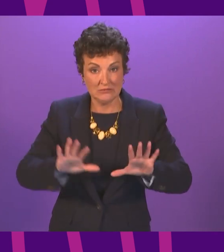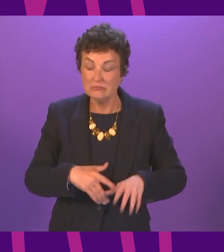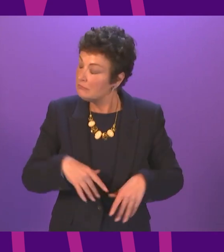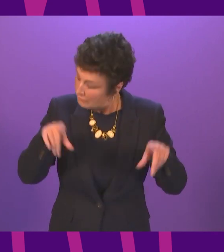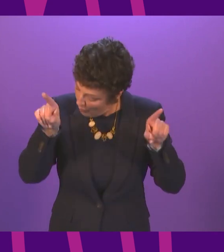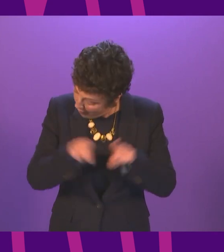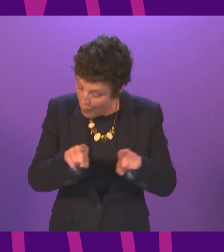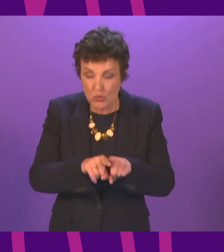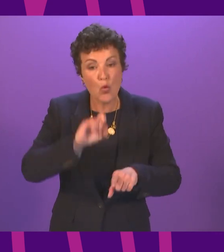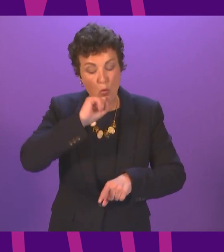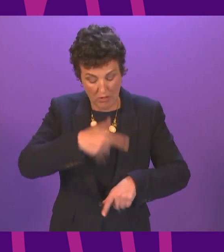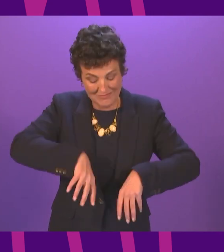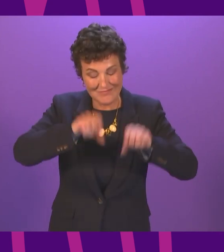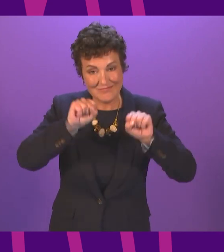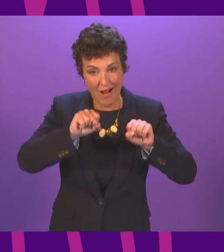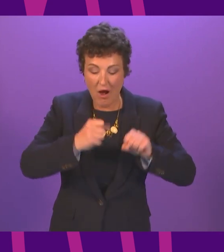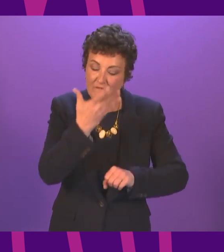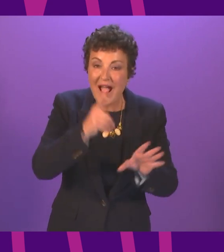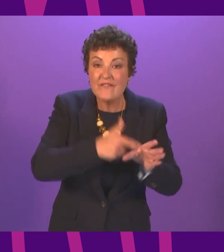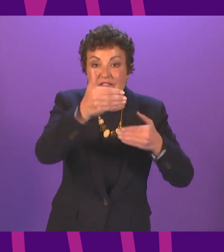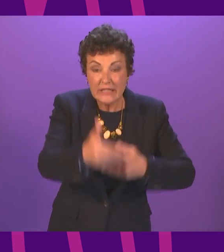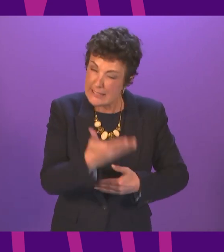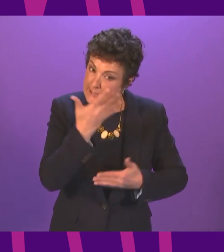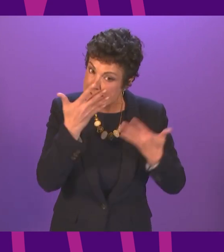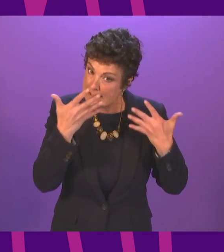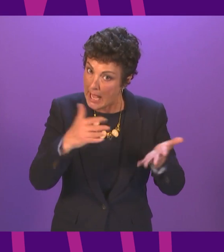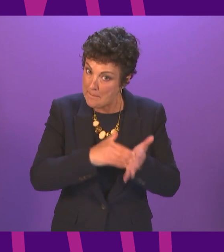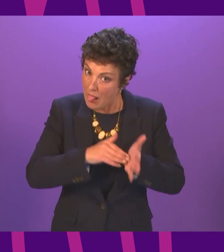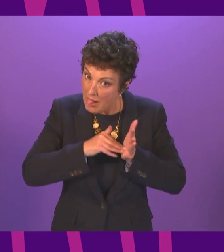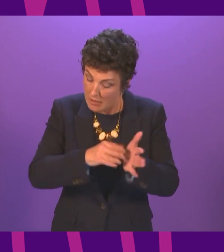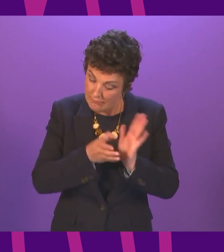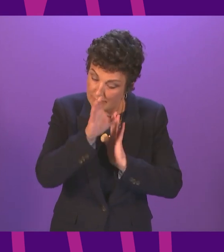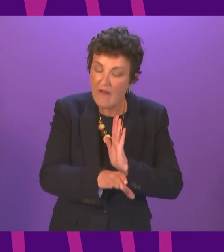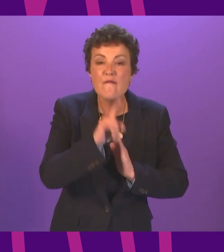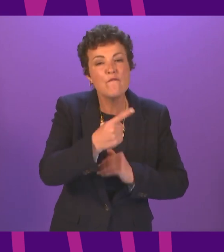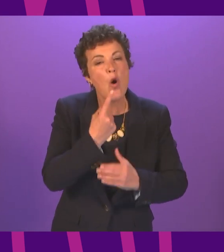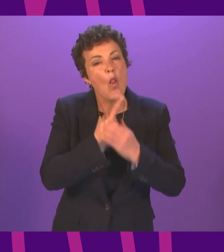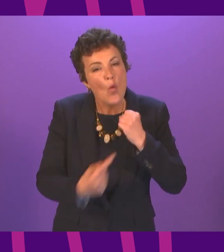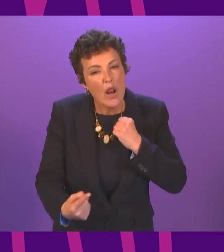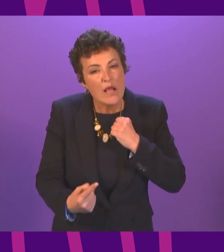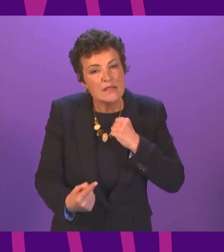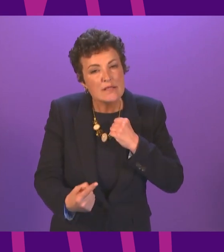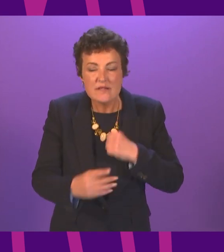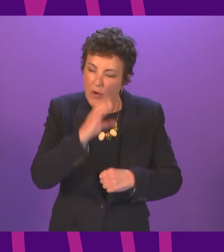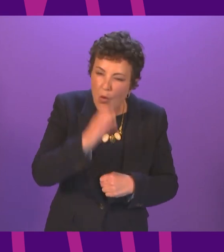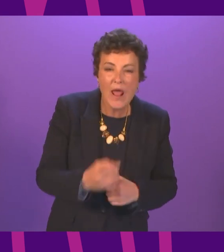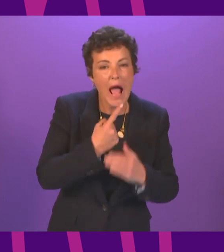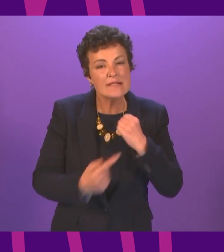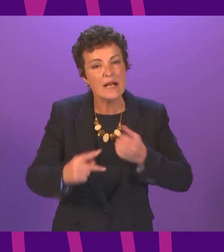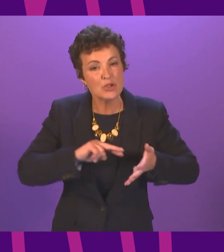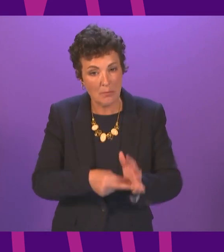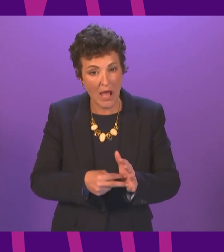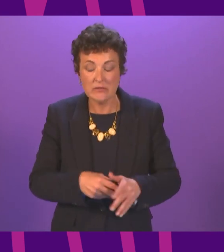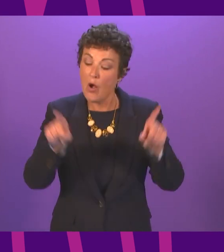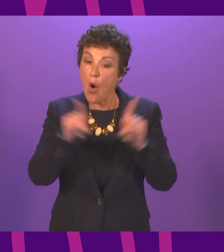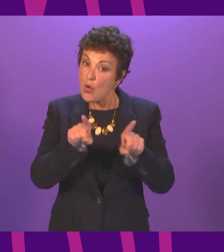isolation and loneliness plan, backed by £10 million over the duration of the Parliament. On the economy, within 100